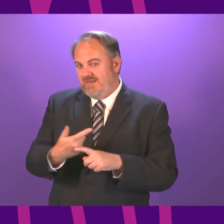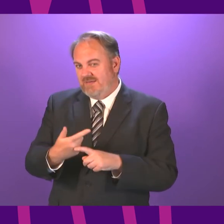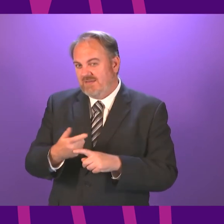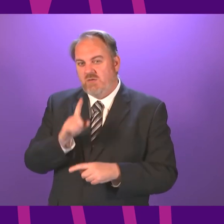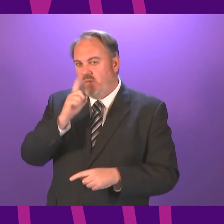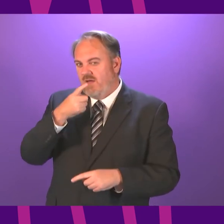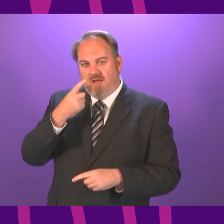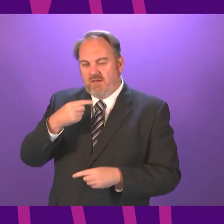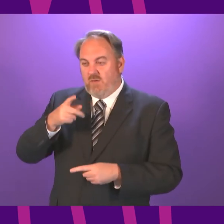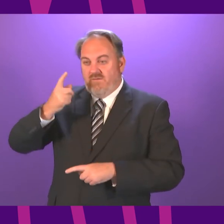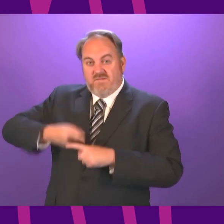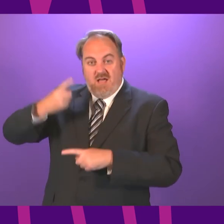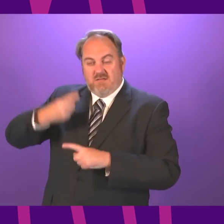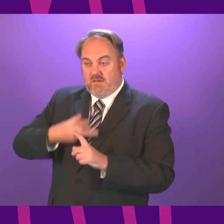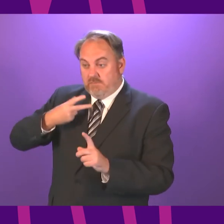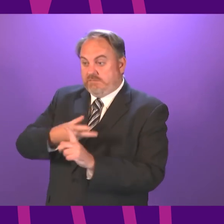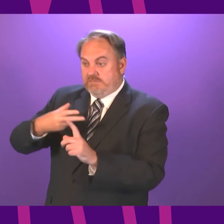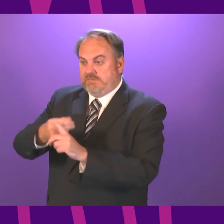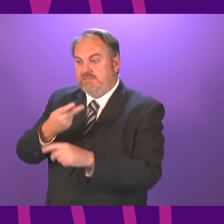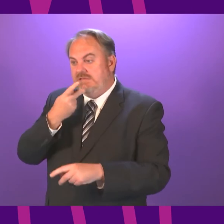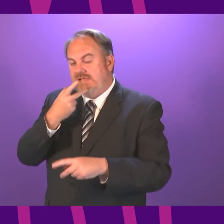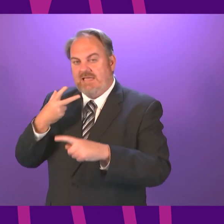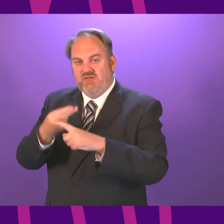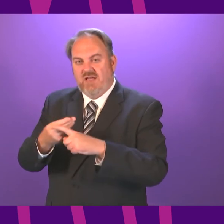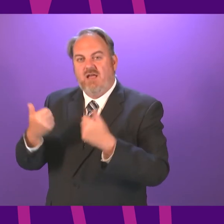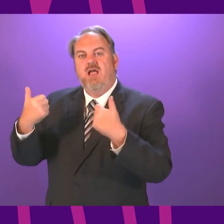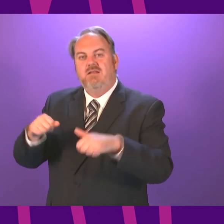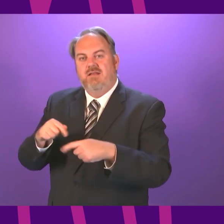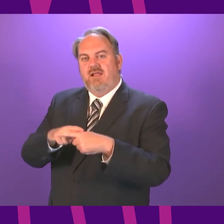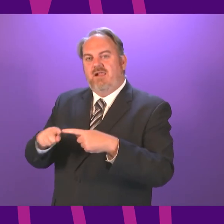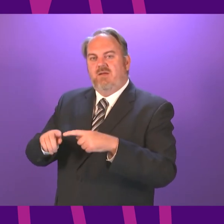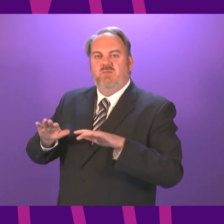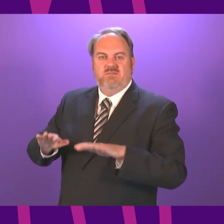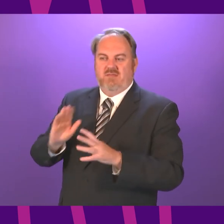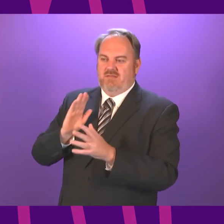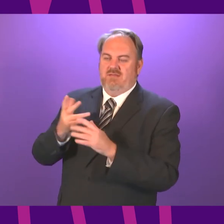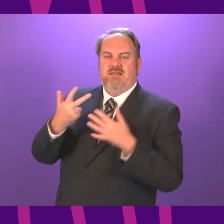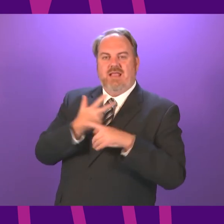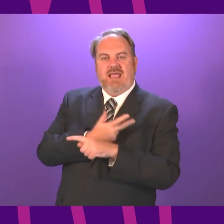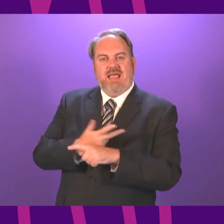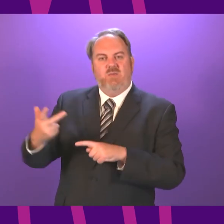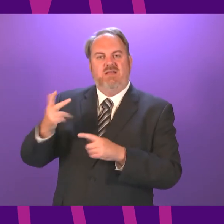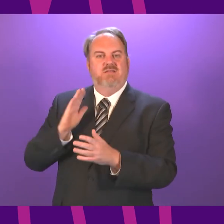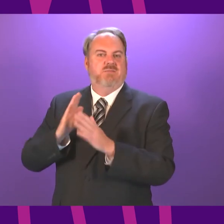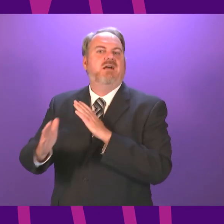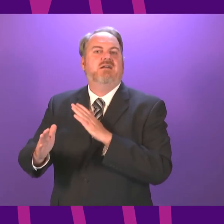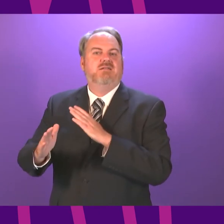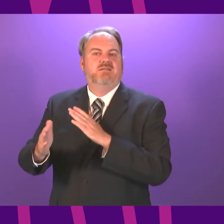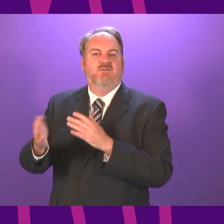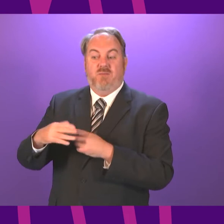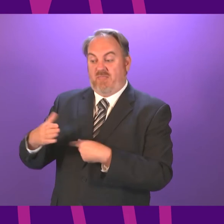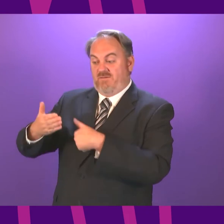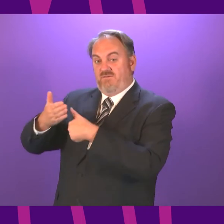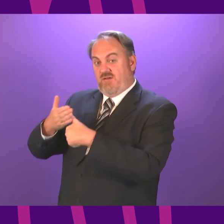accelerate that, which will to some extent limit the pace that we are able to go at with second doses. But that is clinical